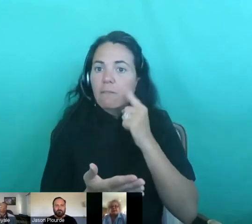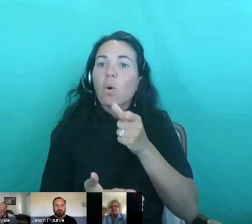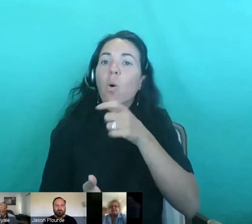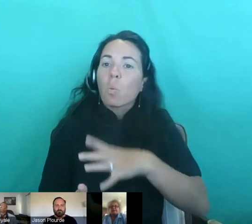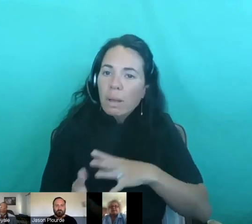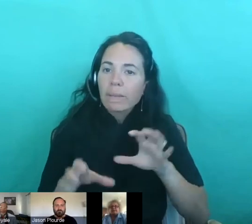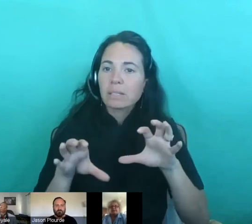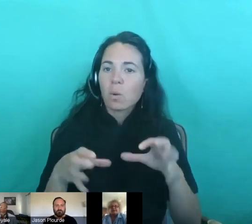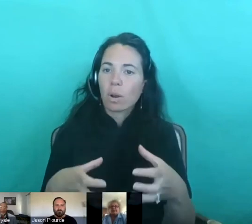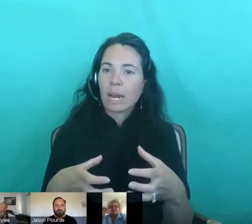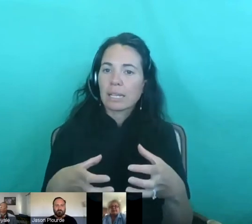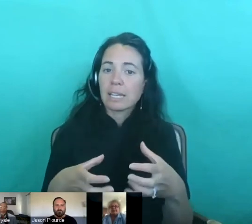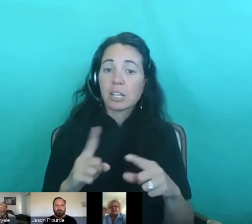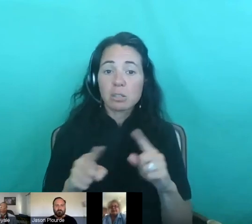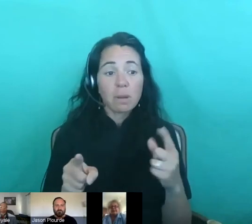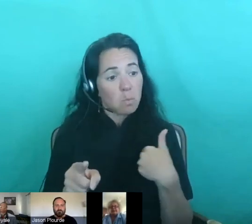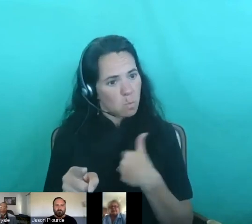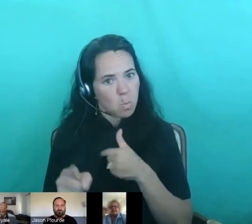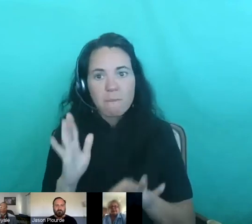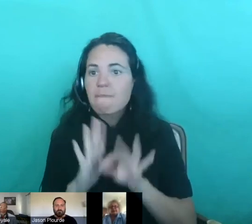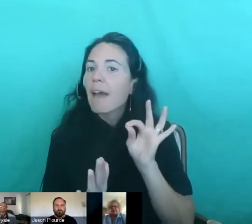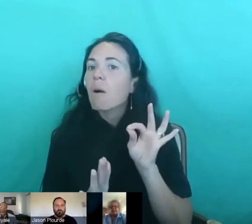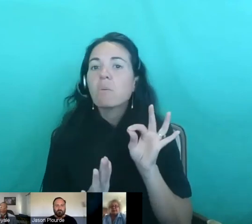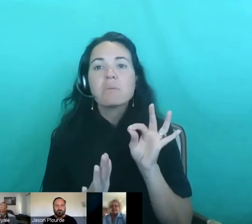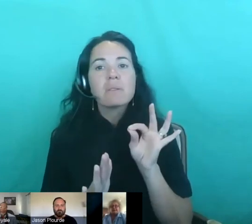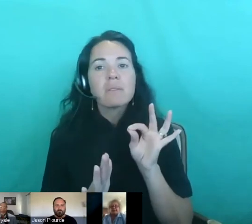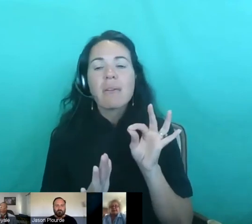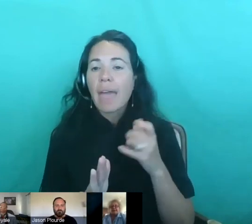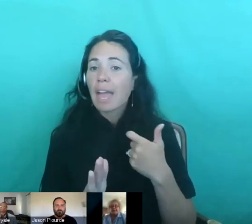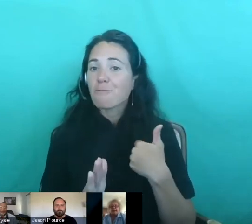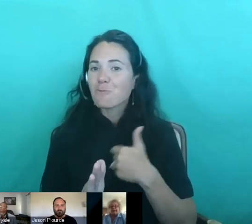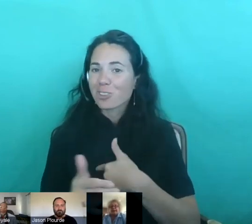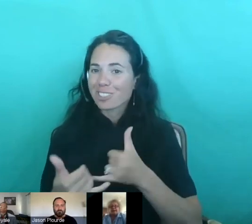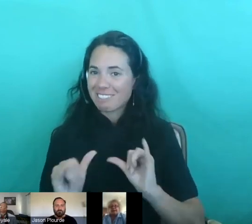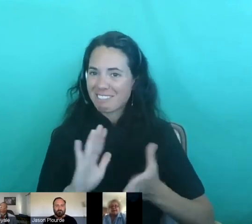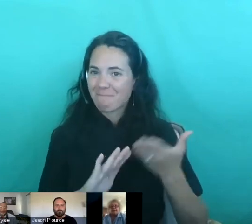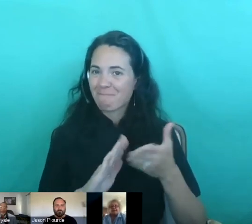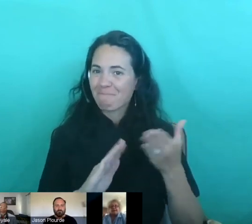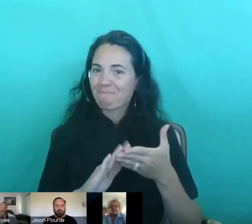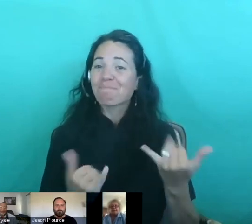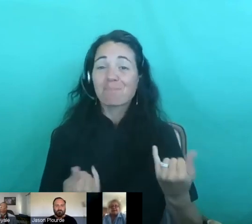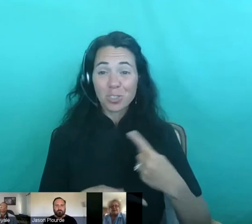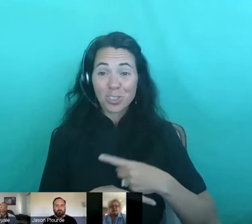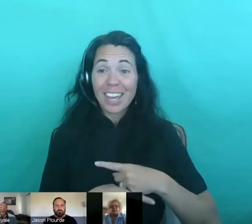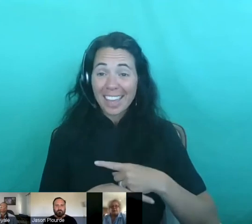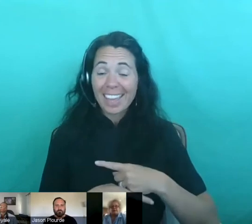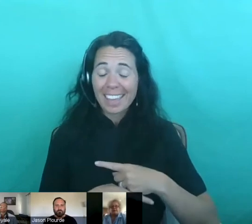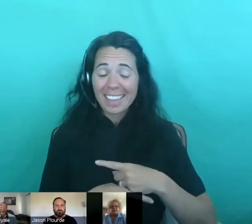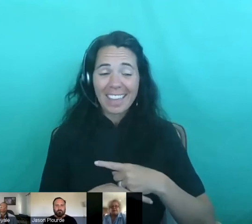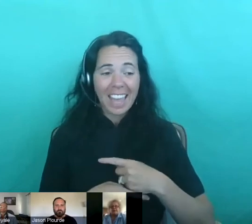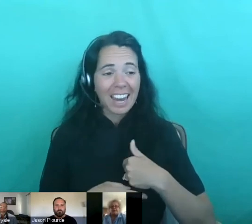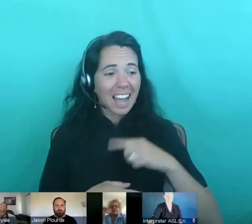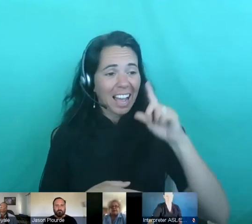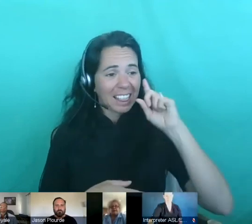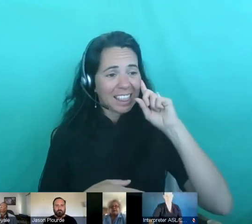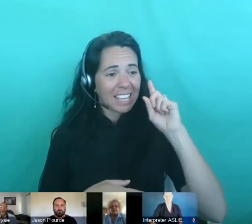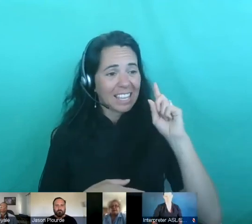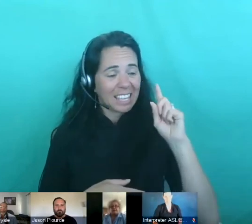but we found it, and we're still around today. And I think that one of the,